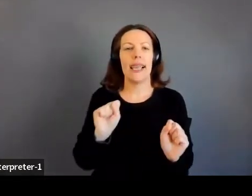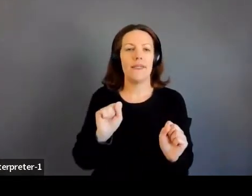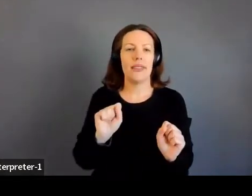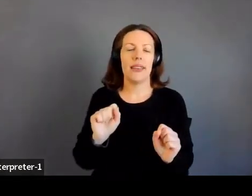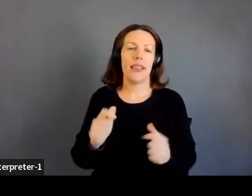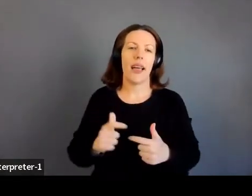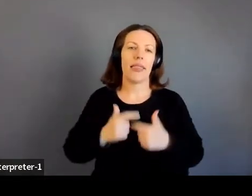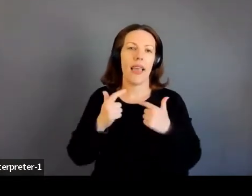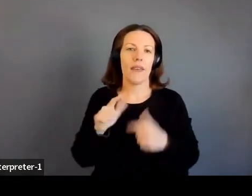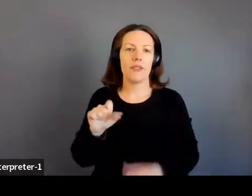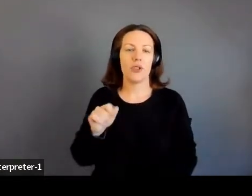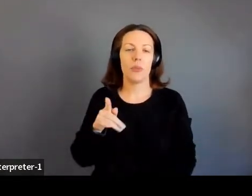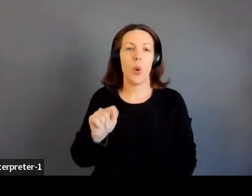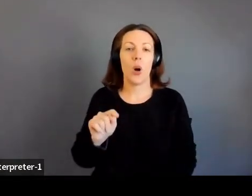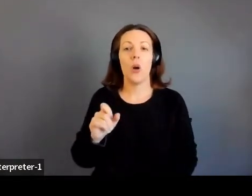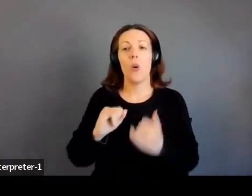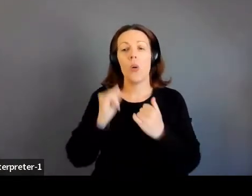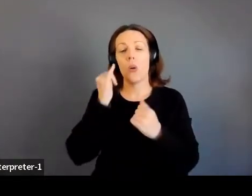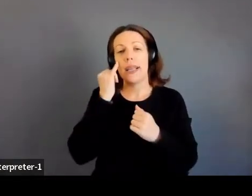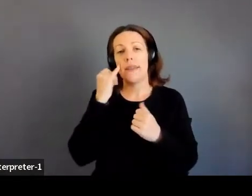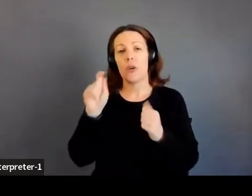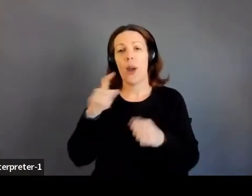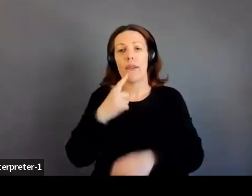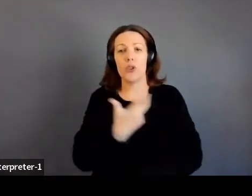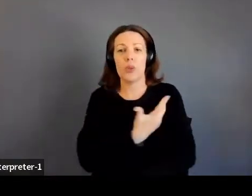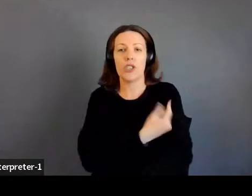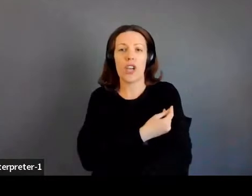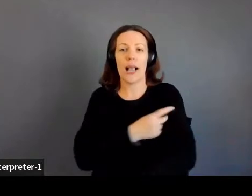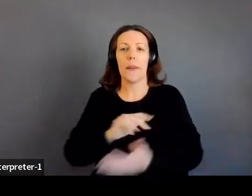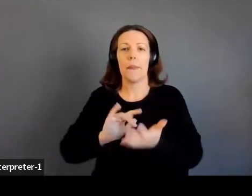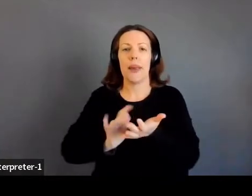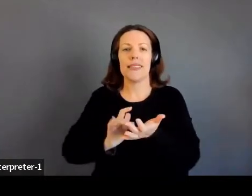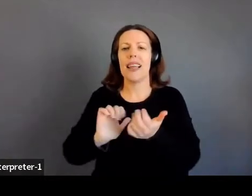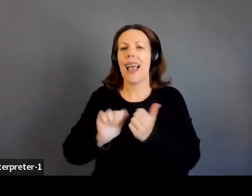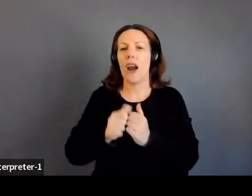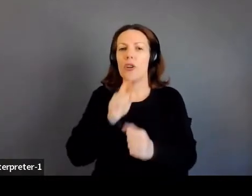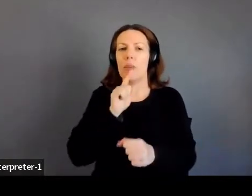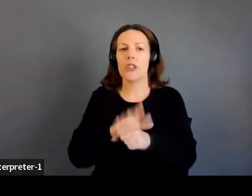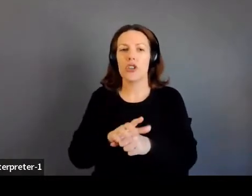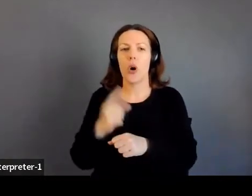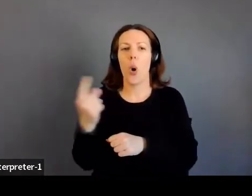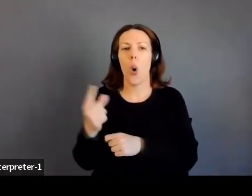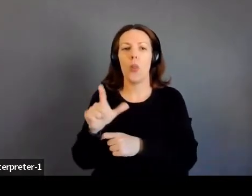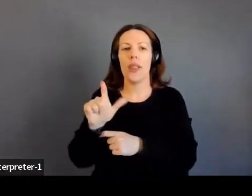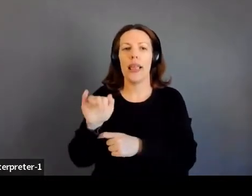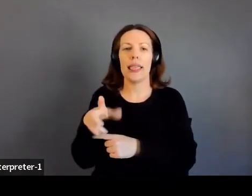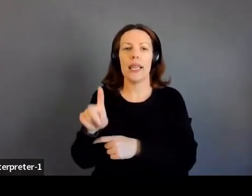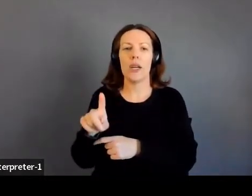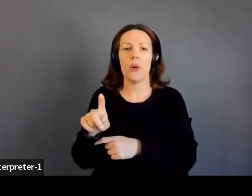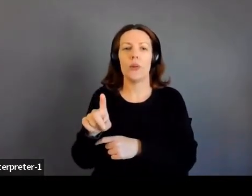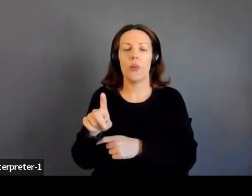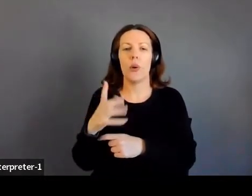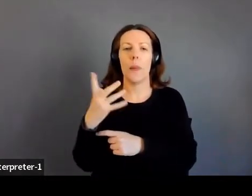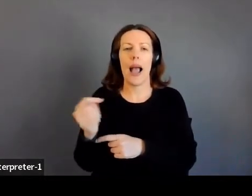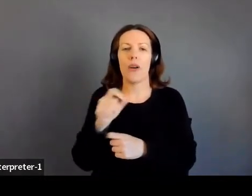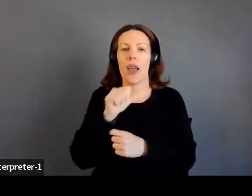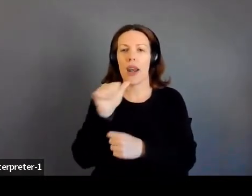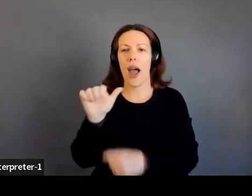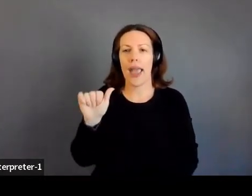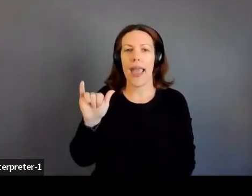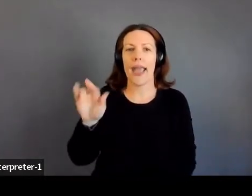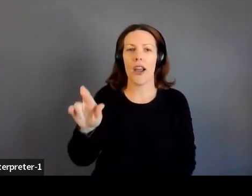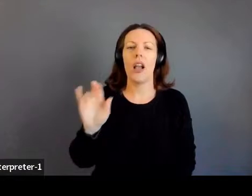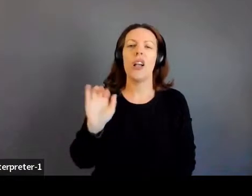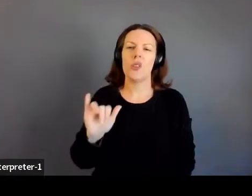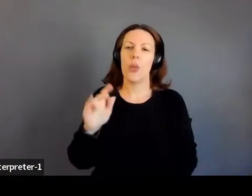know, if you're injecting medication in space and administering it, how do you make sure that you get only liquid and not air out of a vial? So these